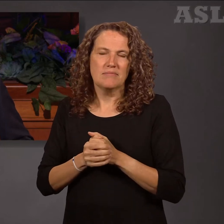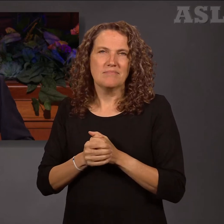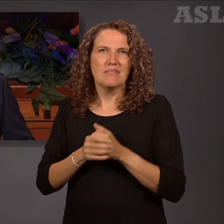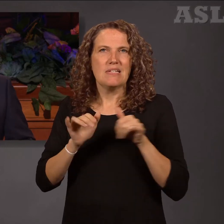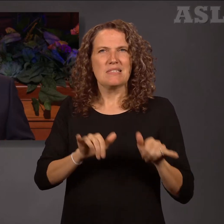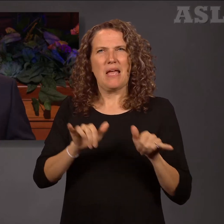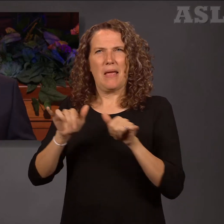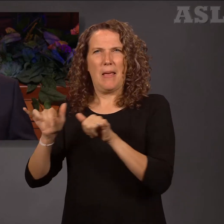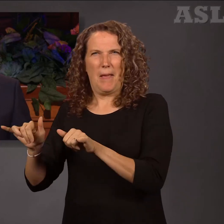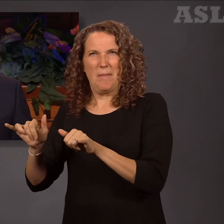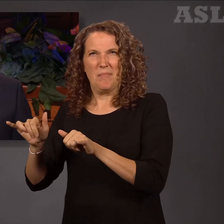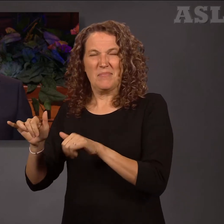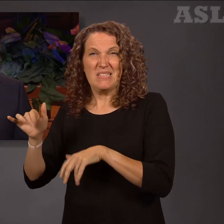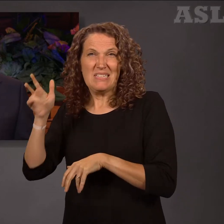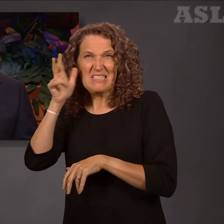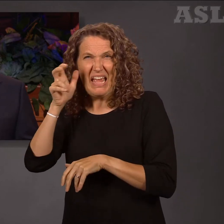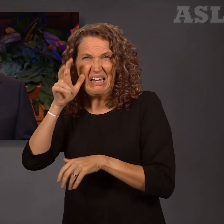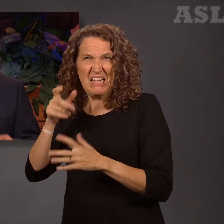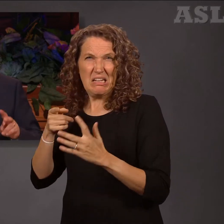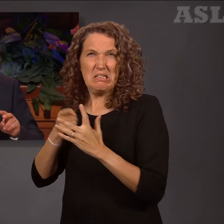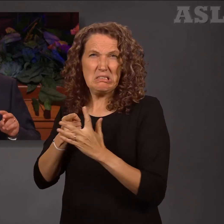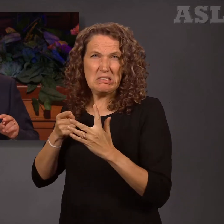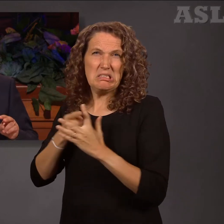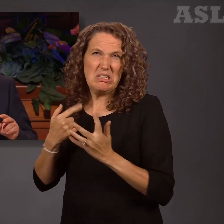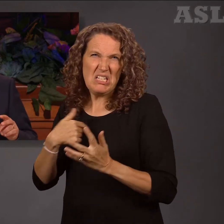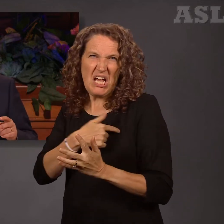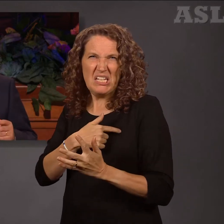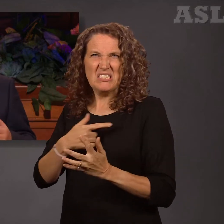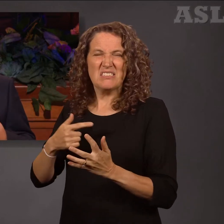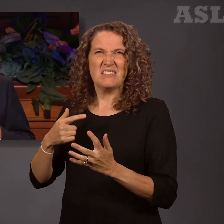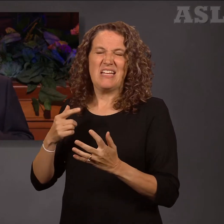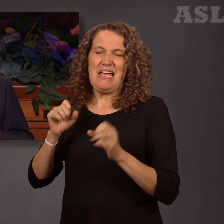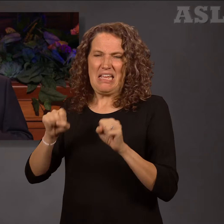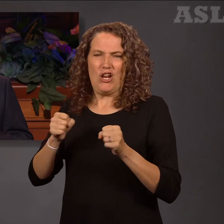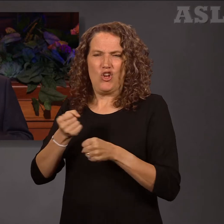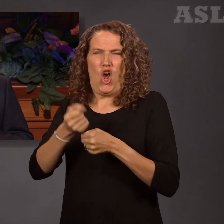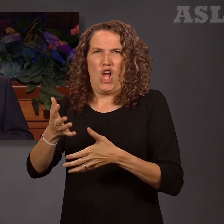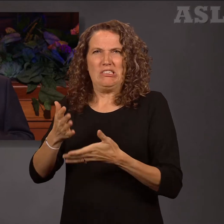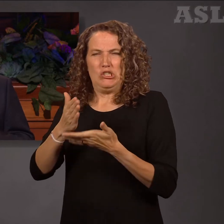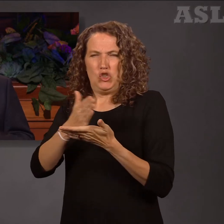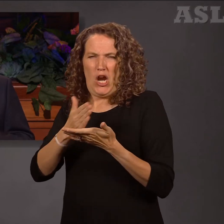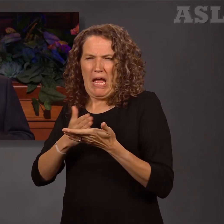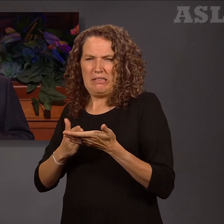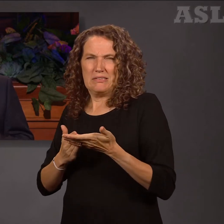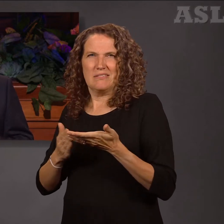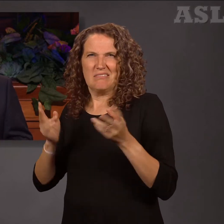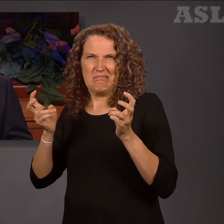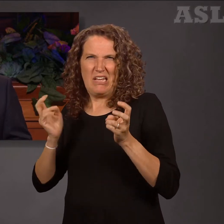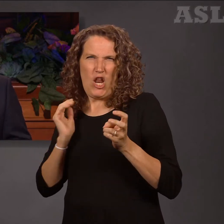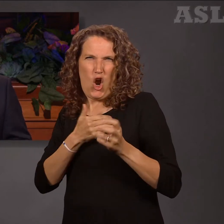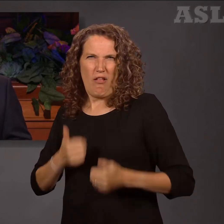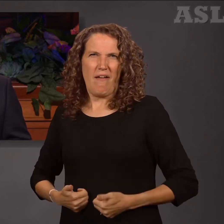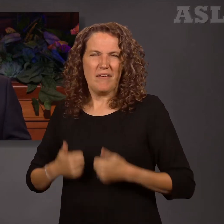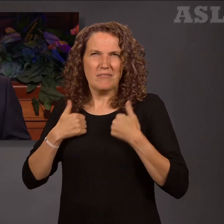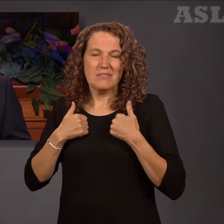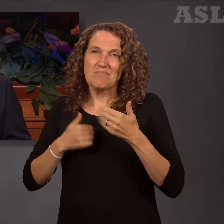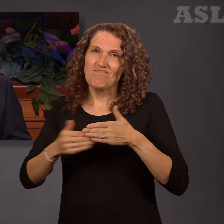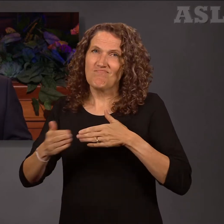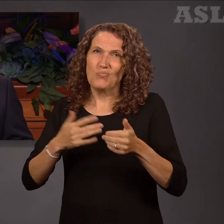buffetings of the adversary can also cause cracks or some partial damage in our lives in spite of our efforts to build our